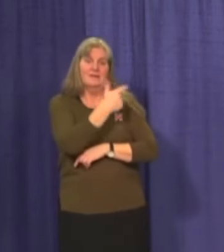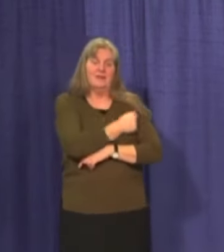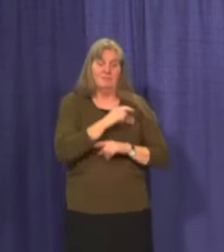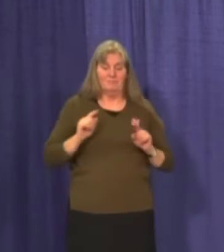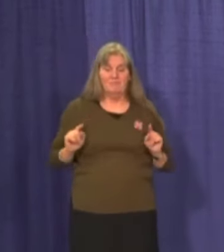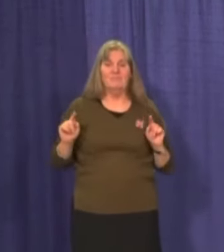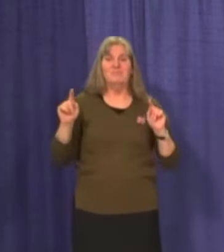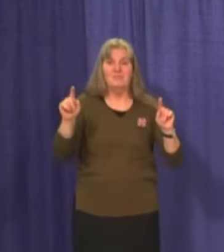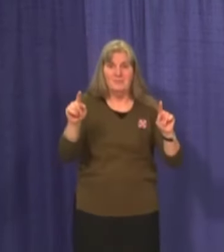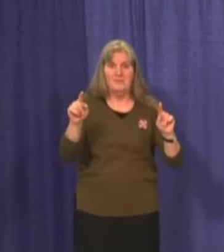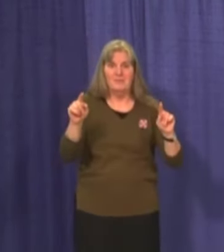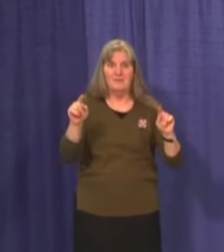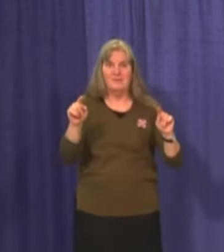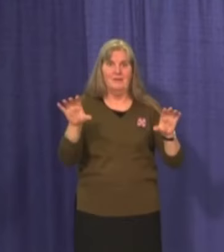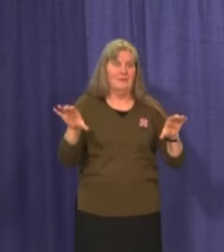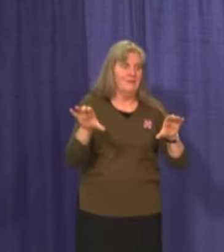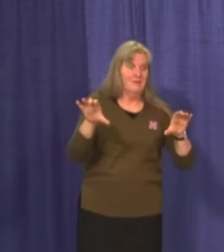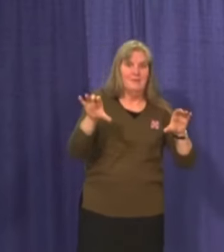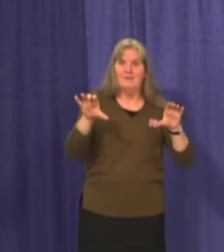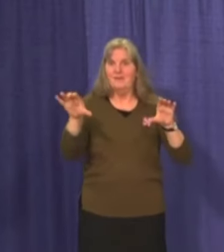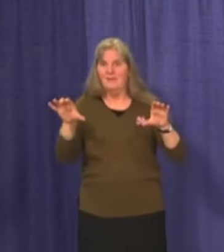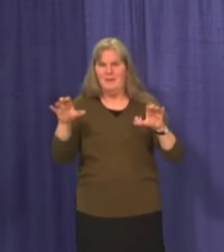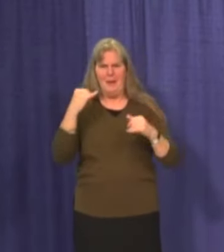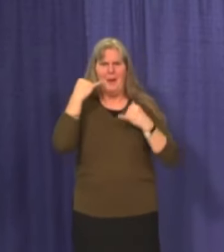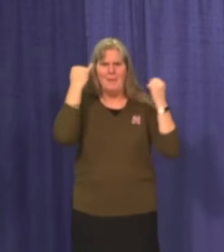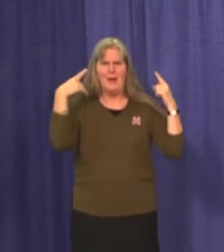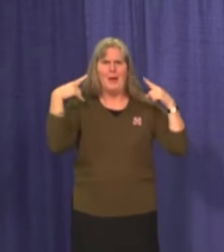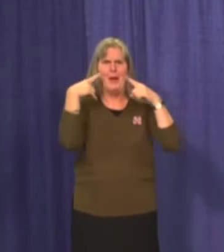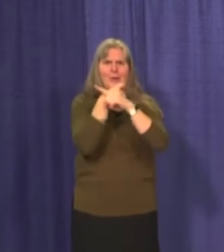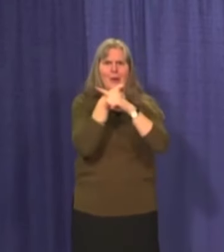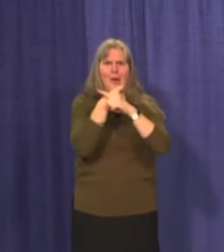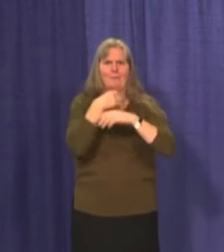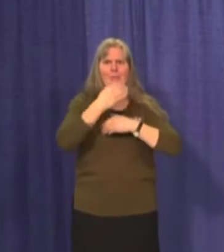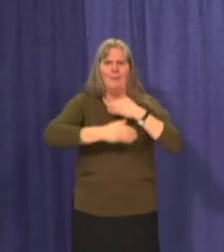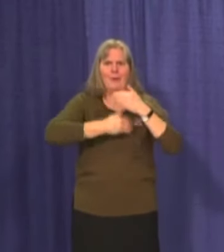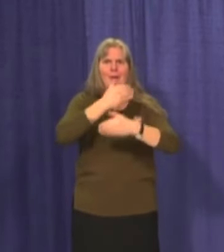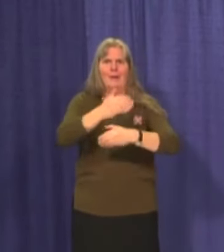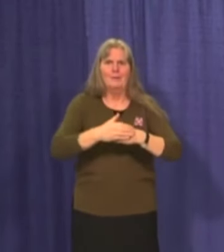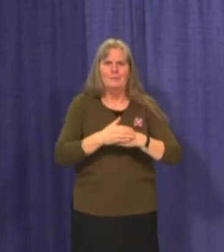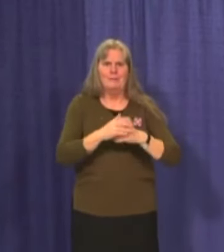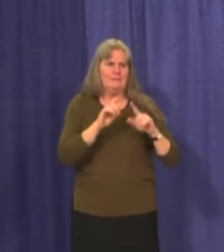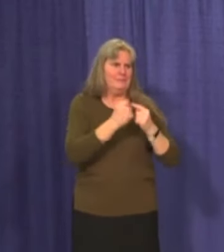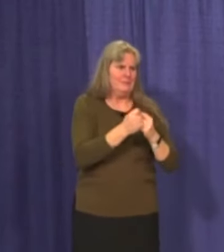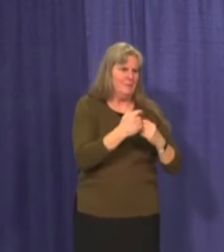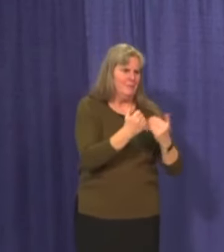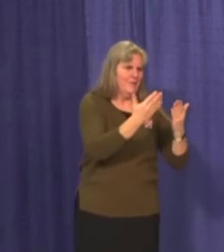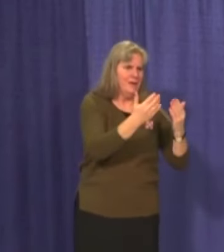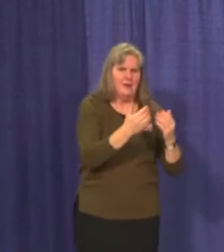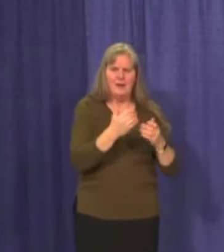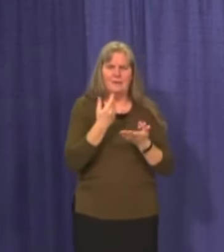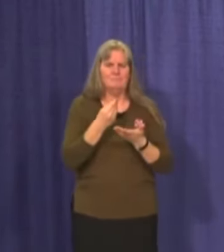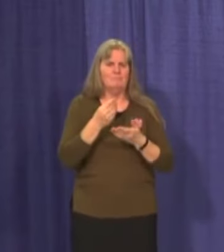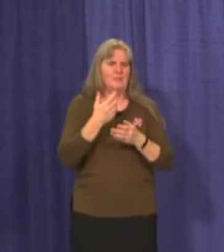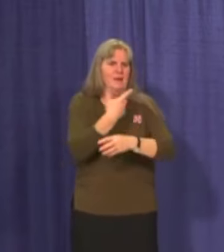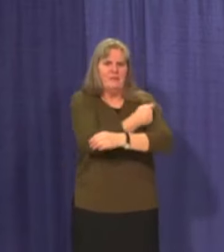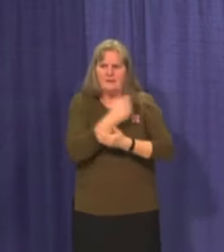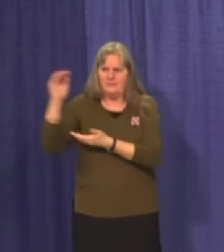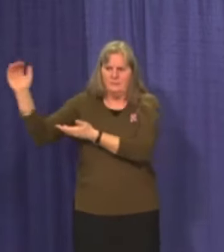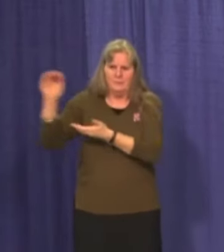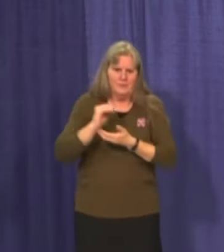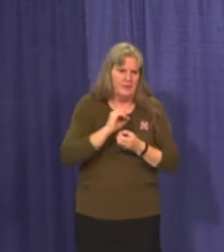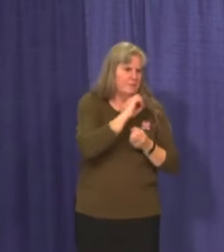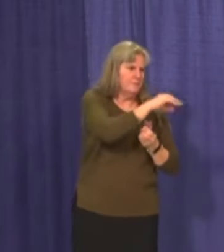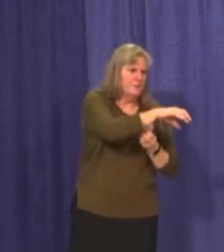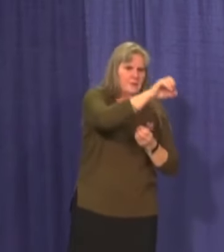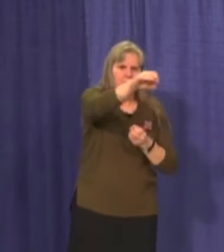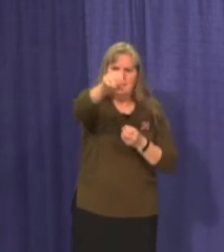their first shots. You can only imagine the complexities of getting so many different teams and supply chains in place all the while